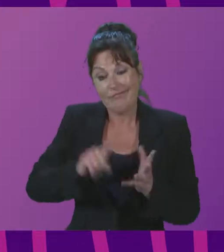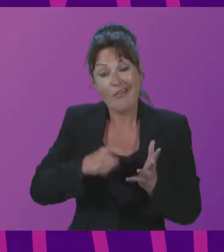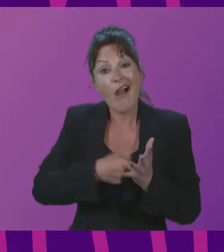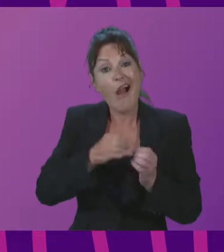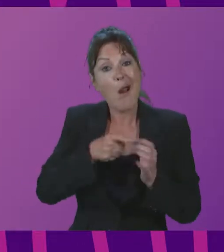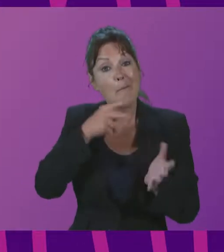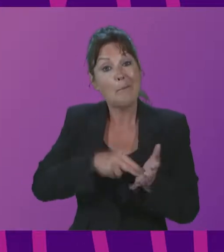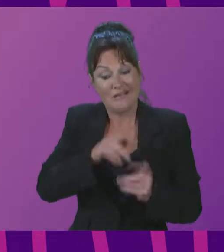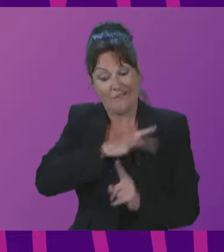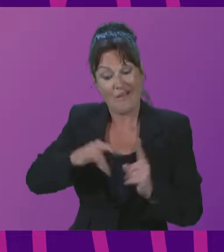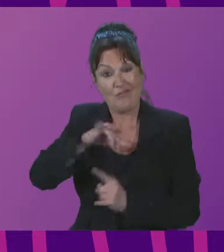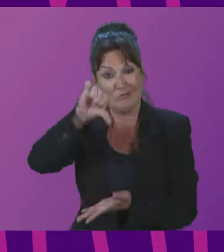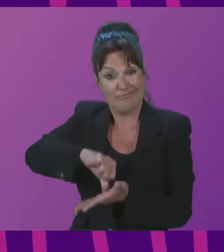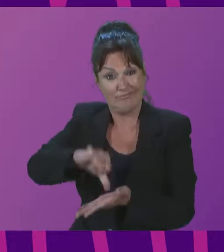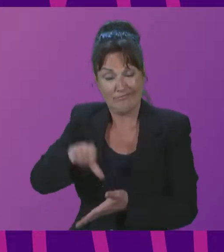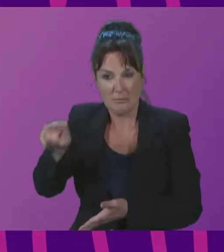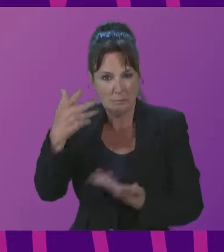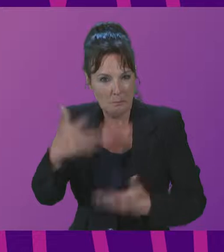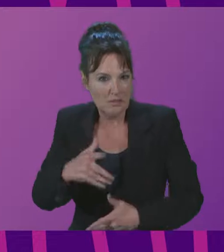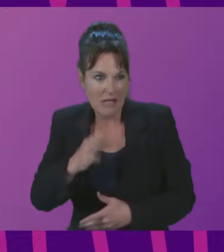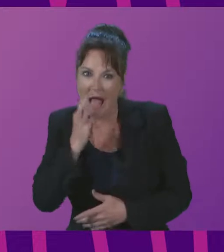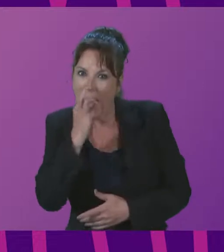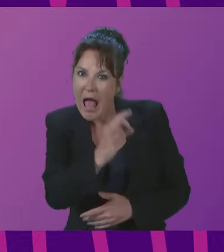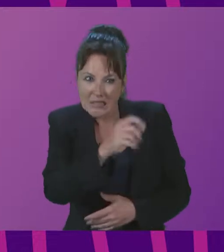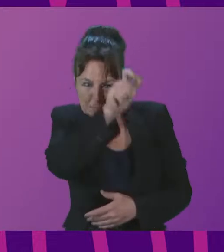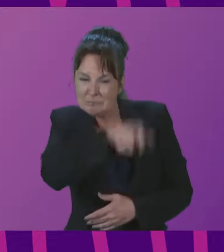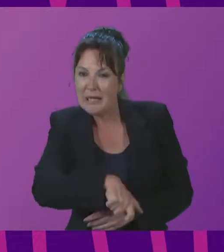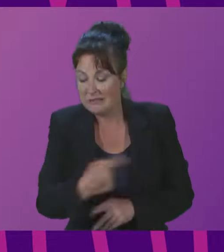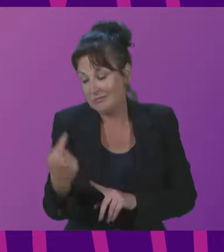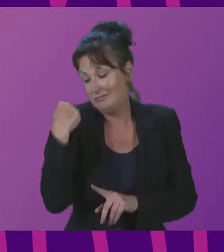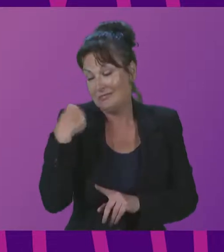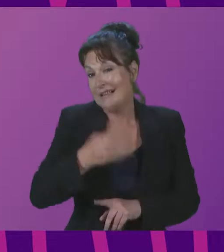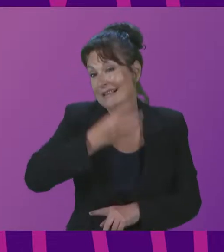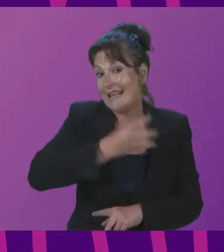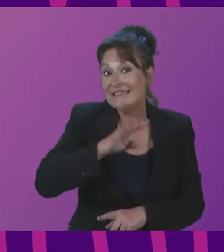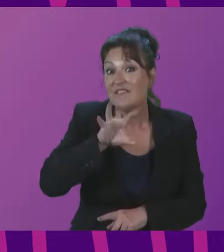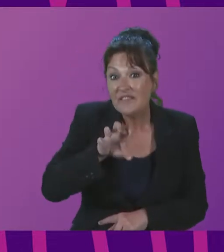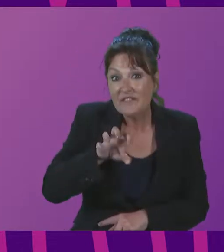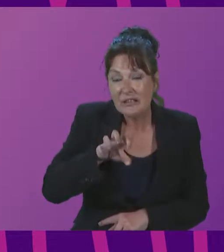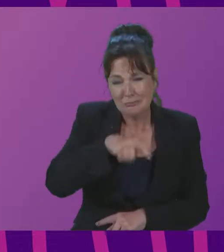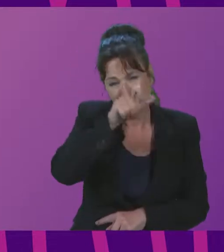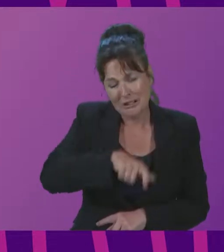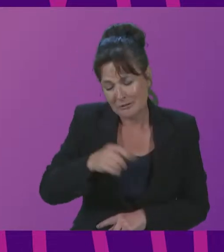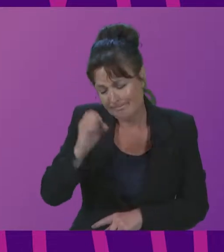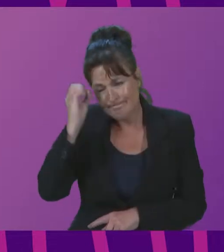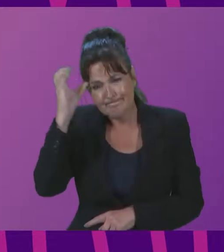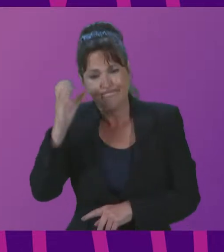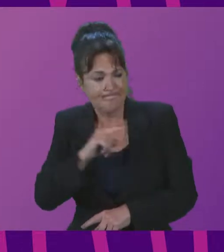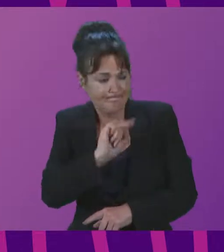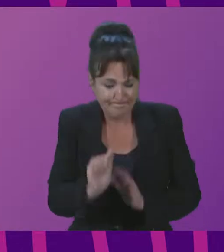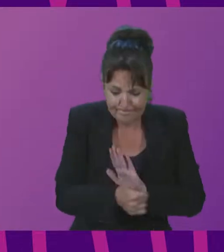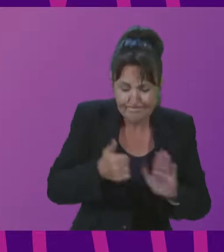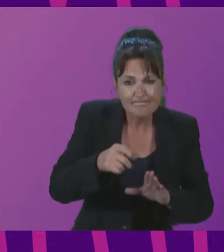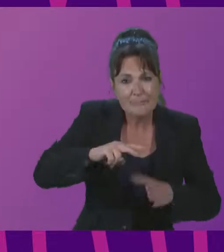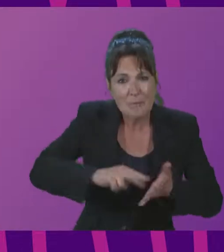Geddes, internationalist, conservationist and early planner in 1915. And you need to have sympathy, emotional